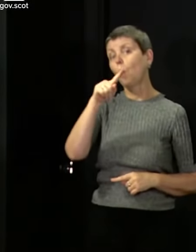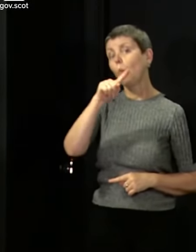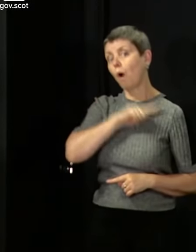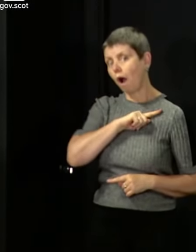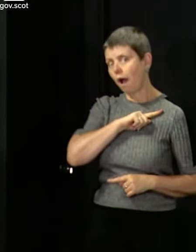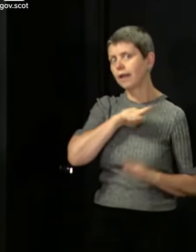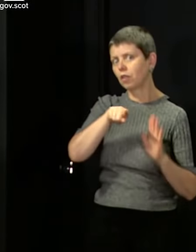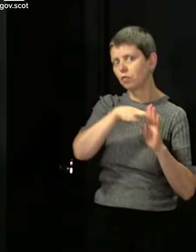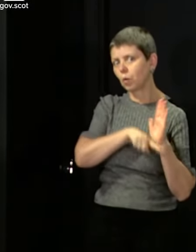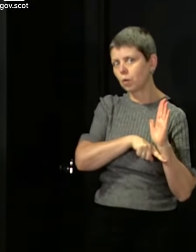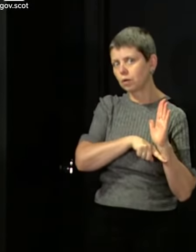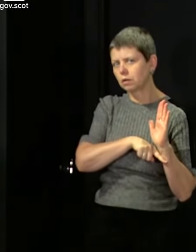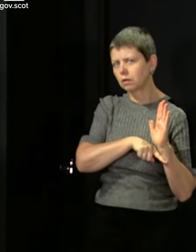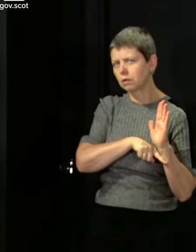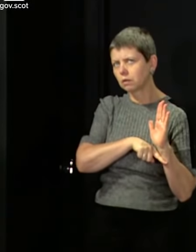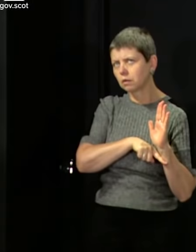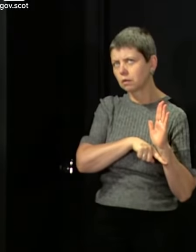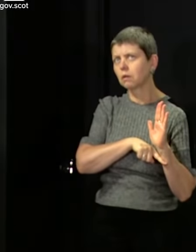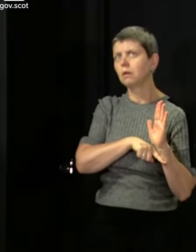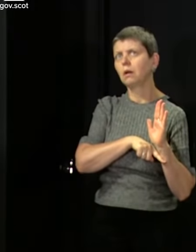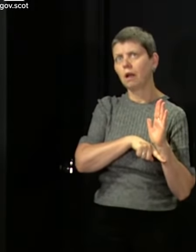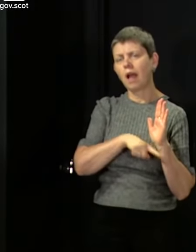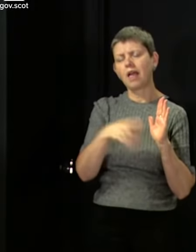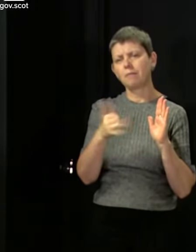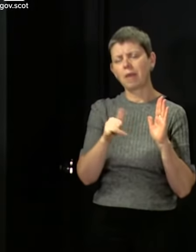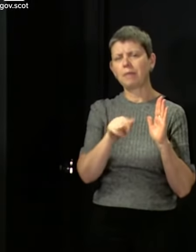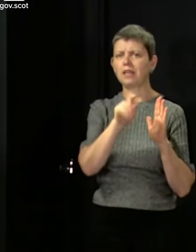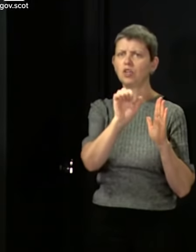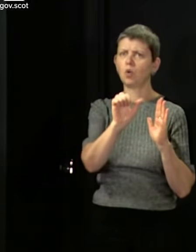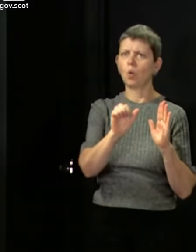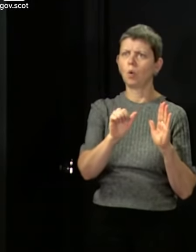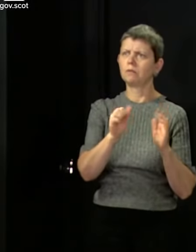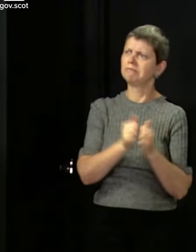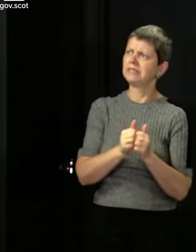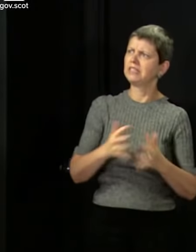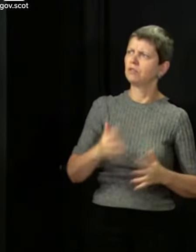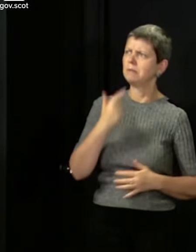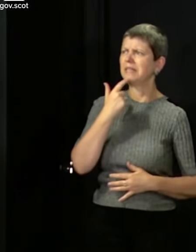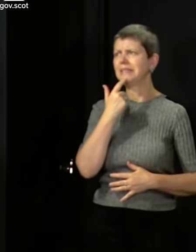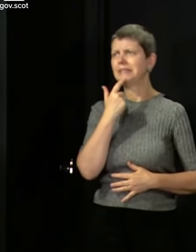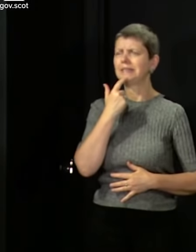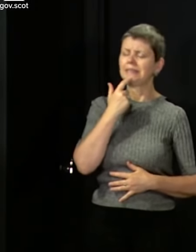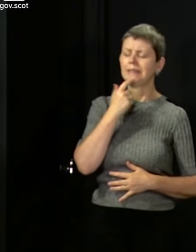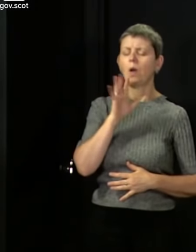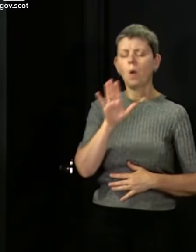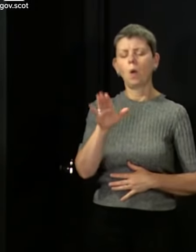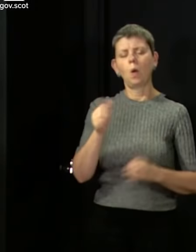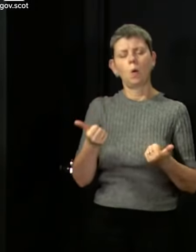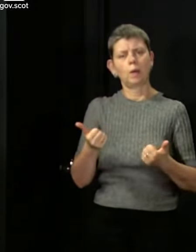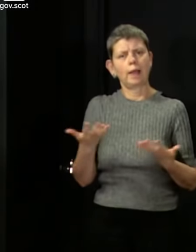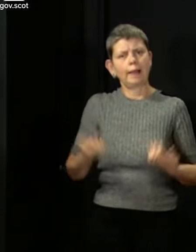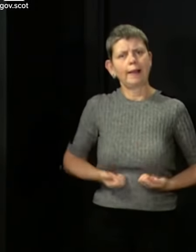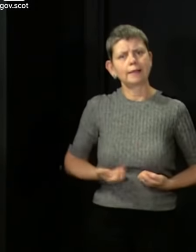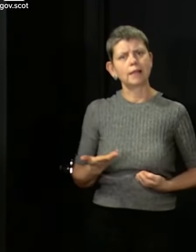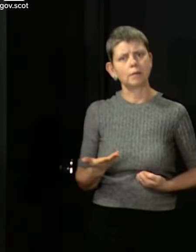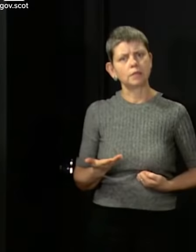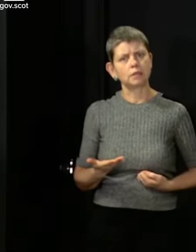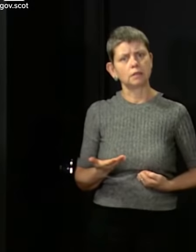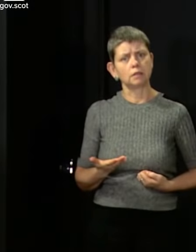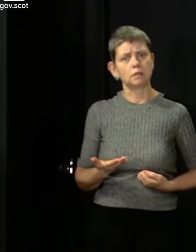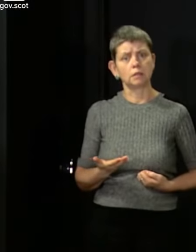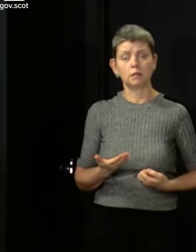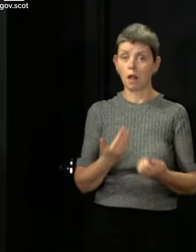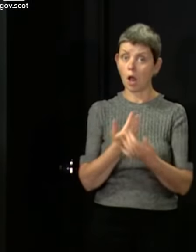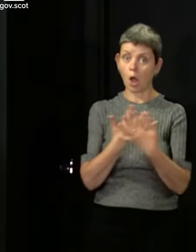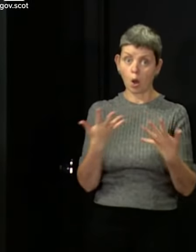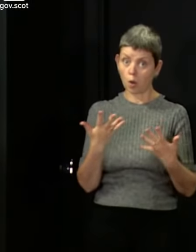find your disagreement doesn't seem as vehement as you might have thought. And I come back to this point, you know, we've all, many of us have got family who work